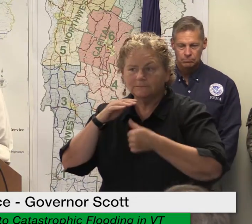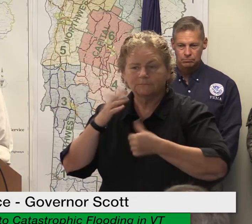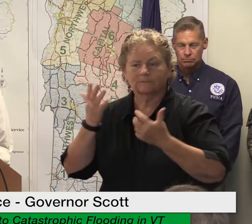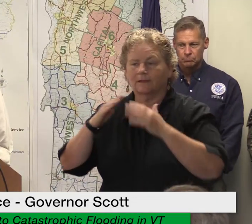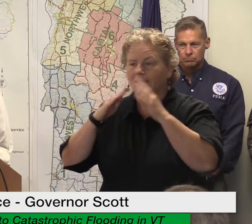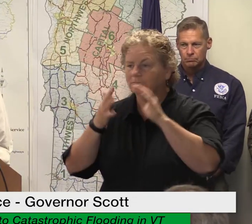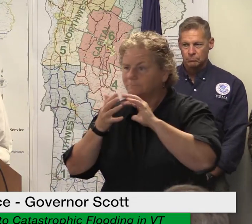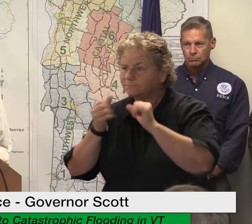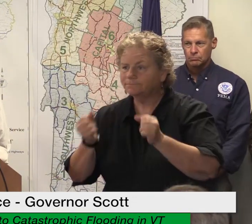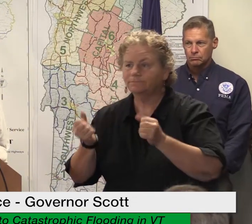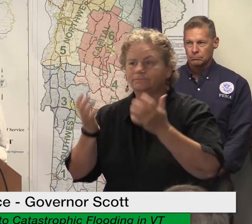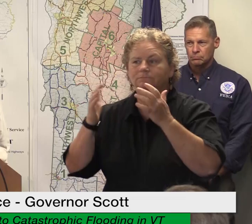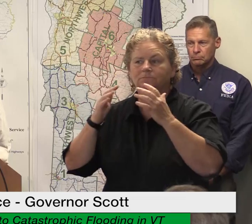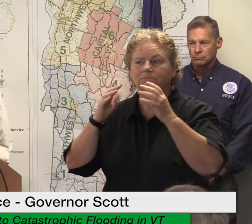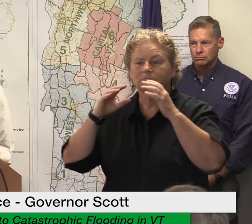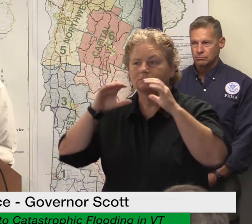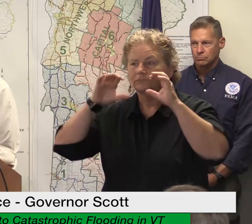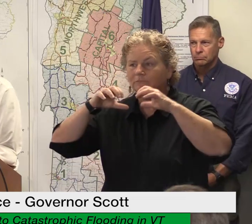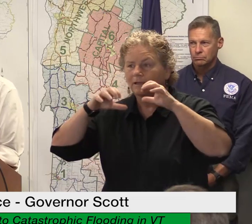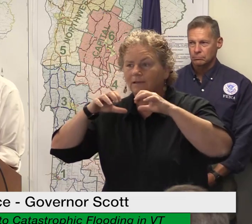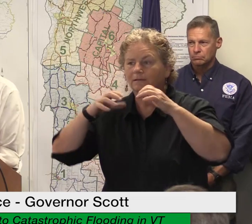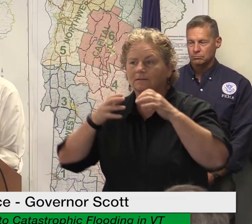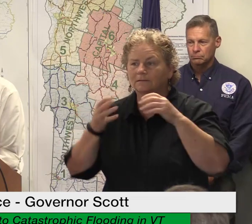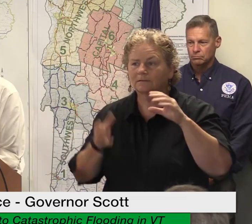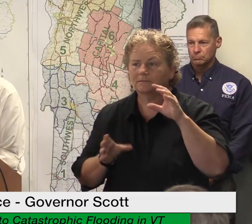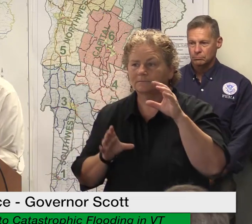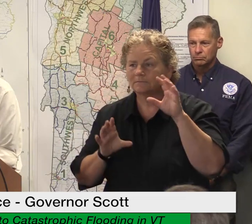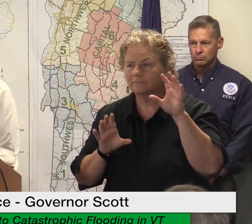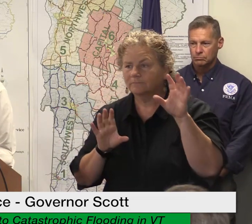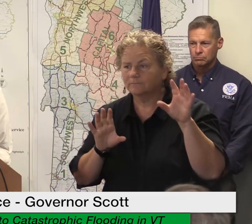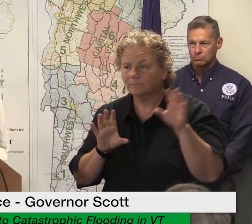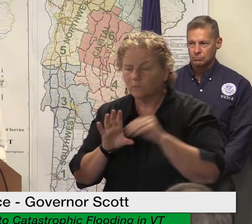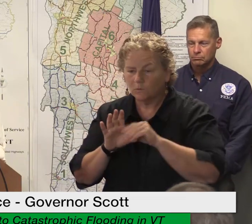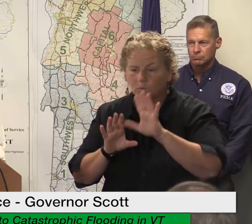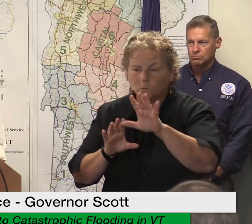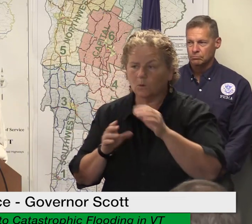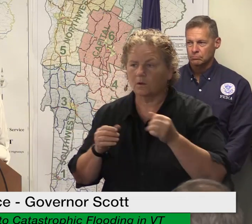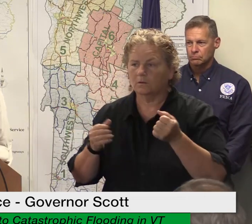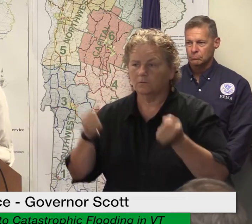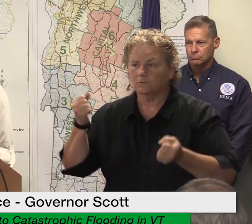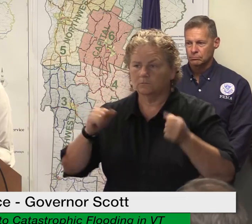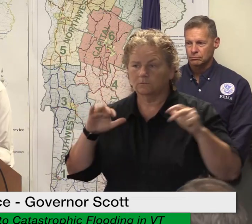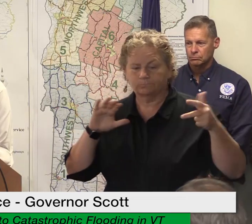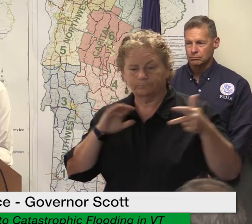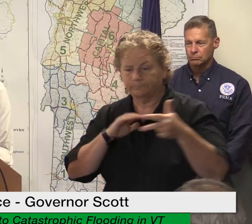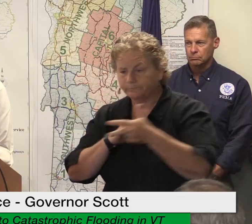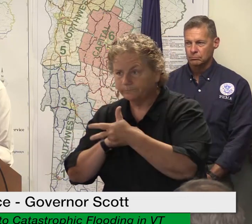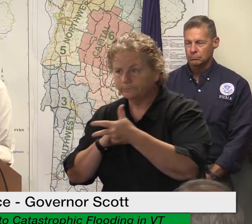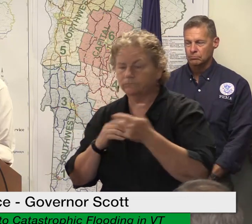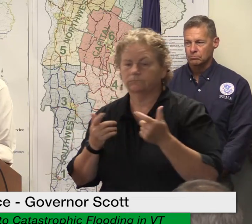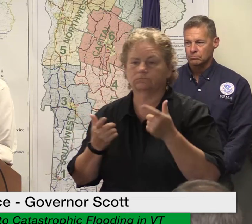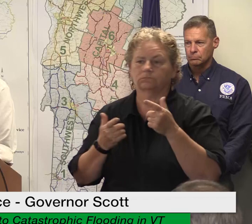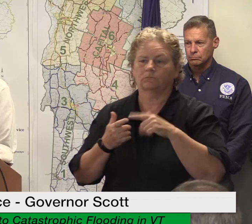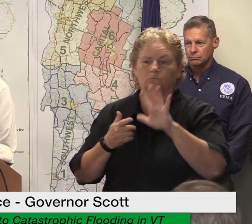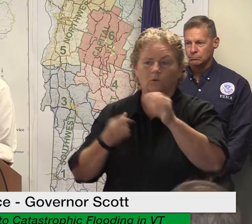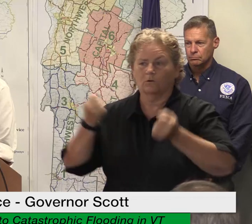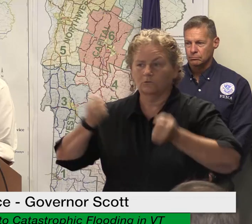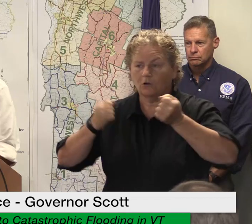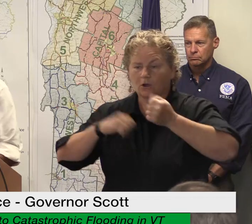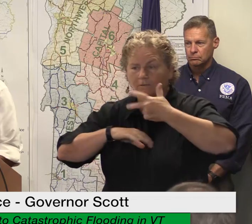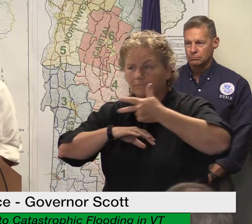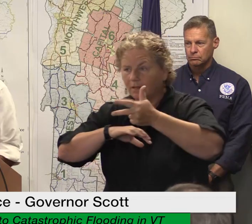result of these storms and that includes driveways equipment and vehicles it's pretty broad